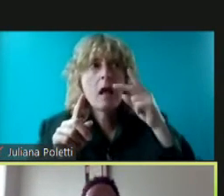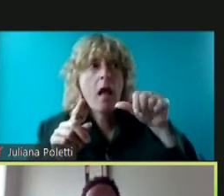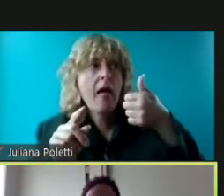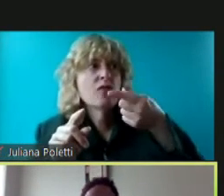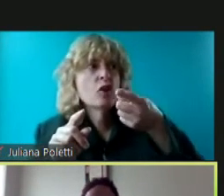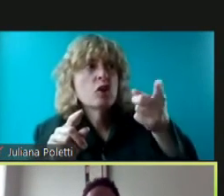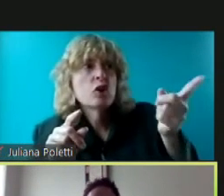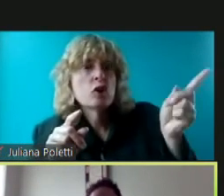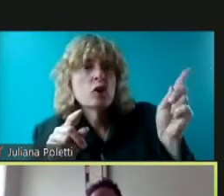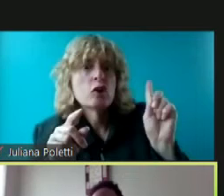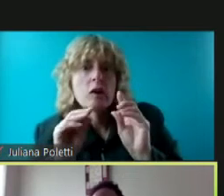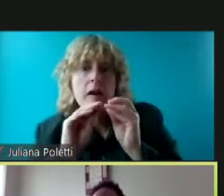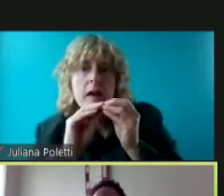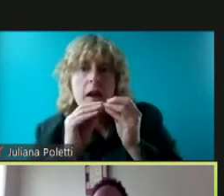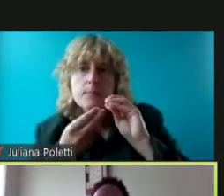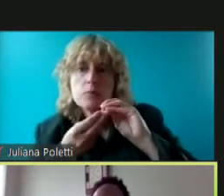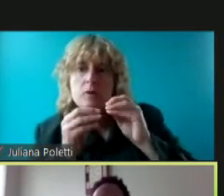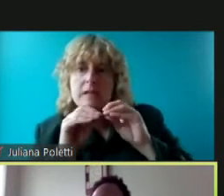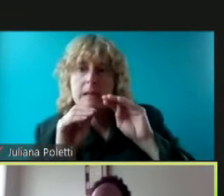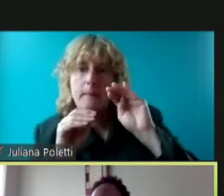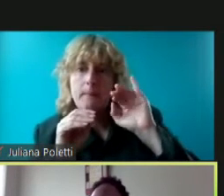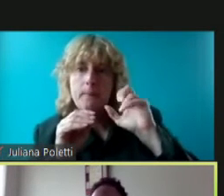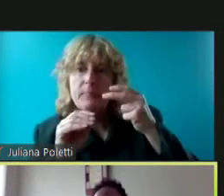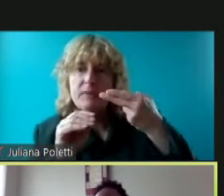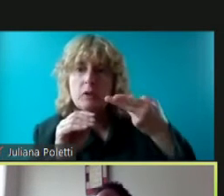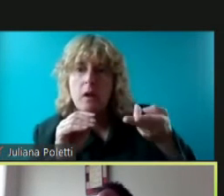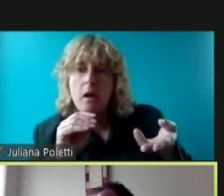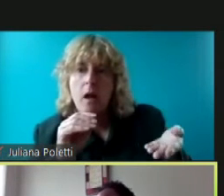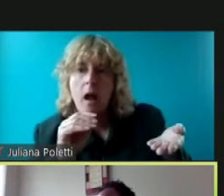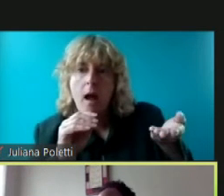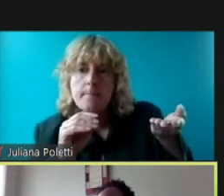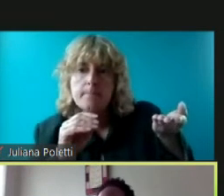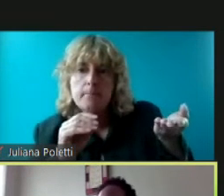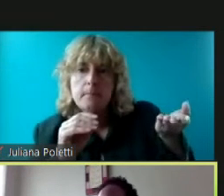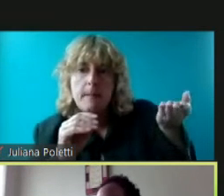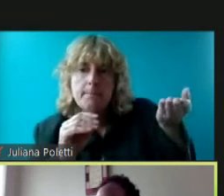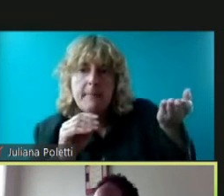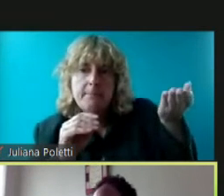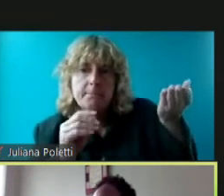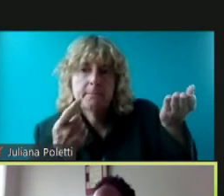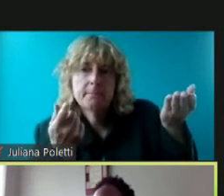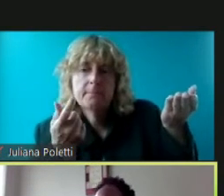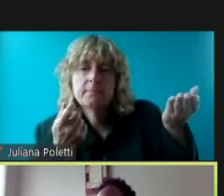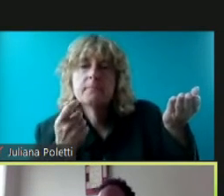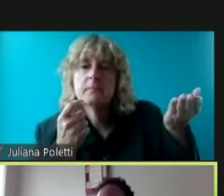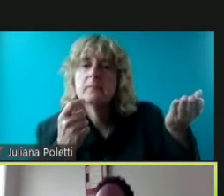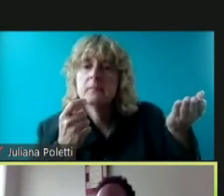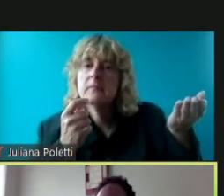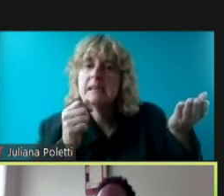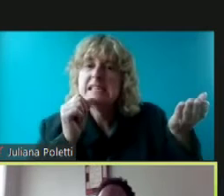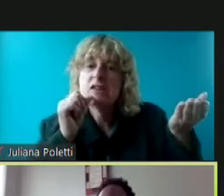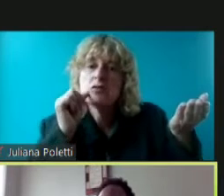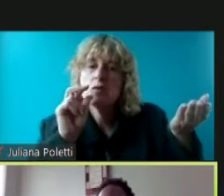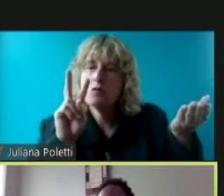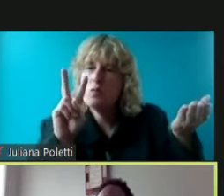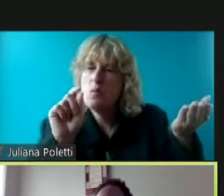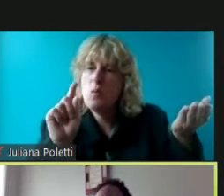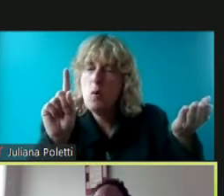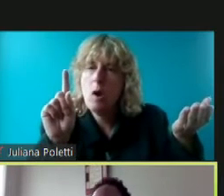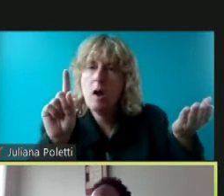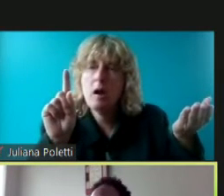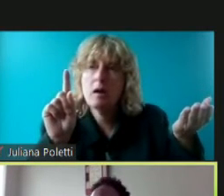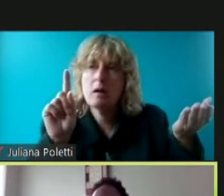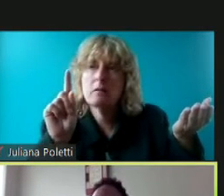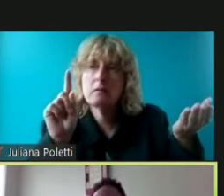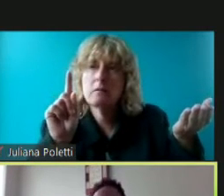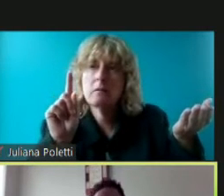of yesterday um we're at 2.1 like i said two days ago we were at one point uh i think it was